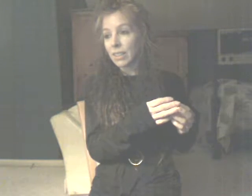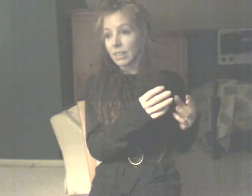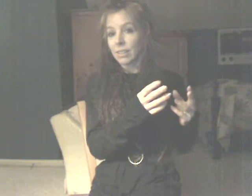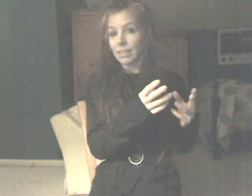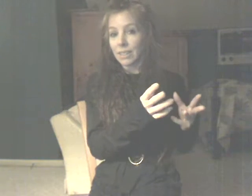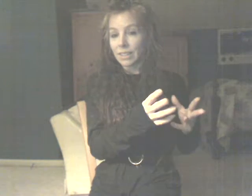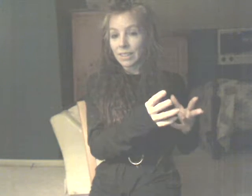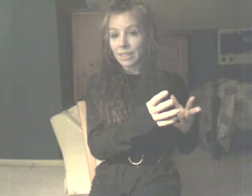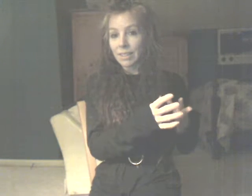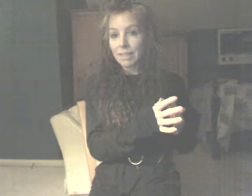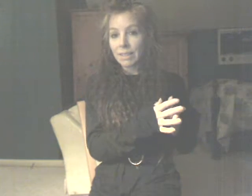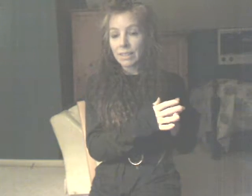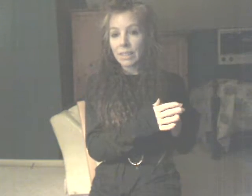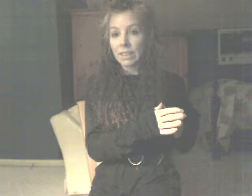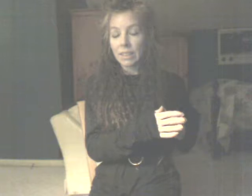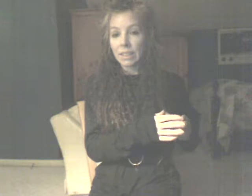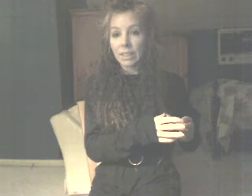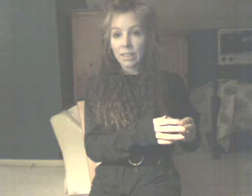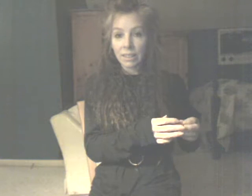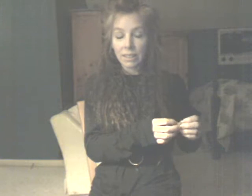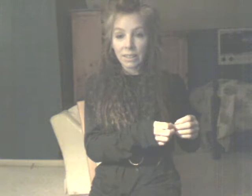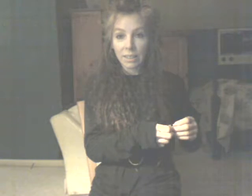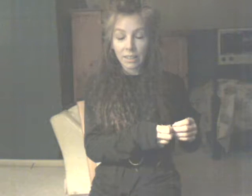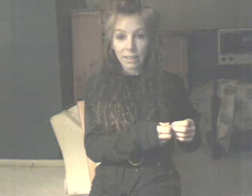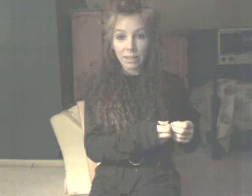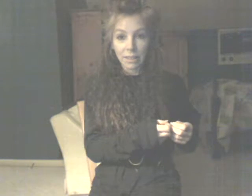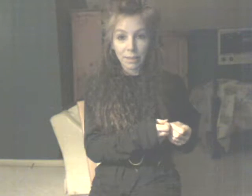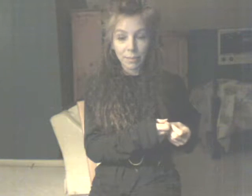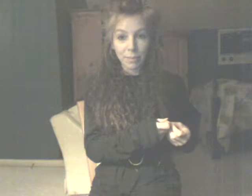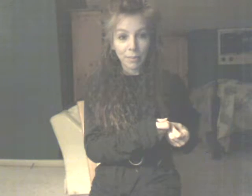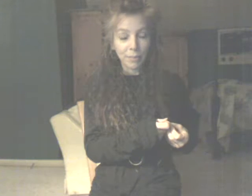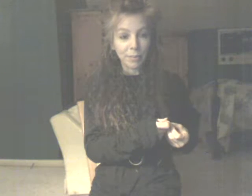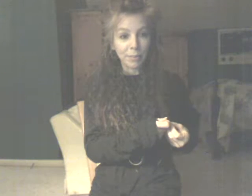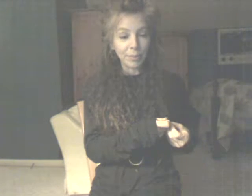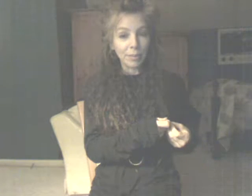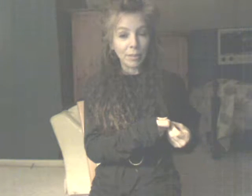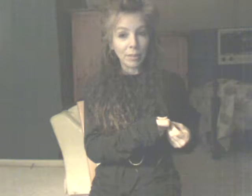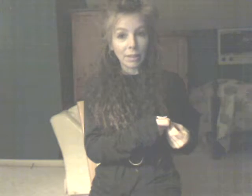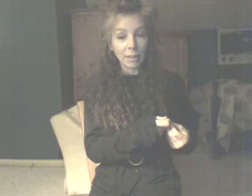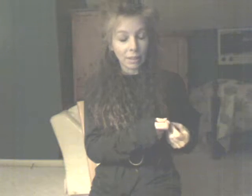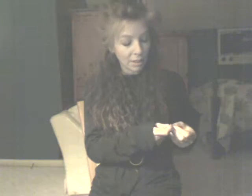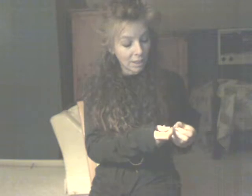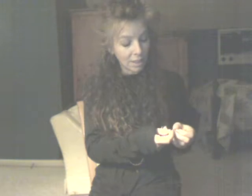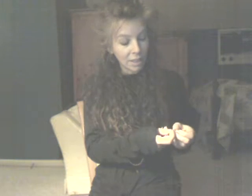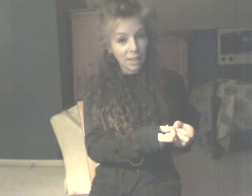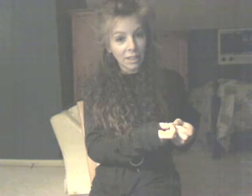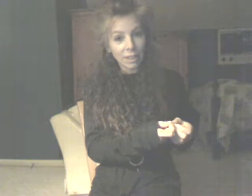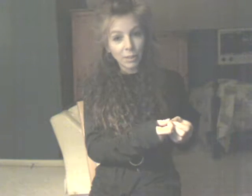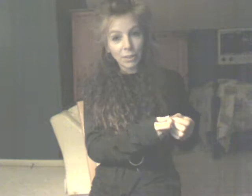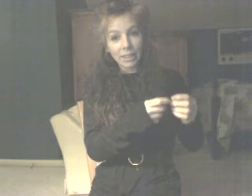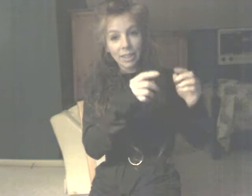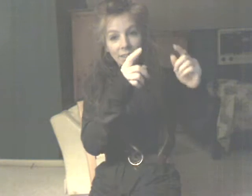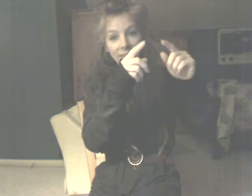Oh, you know, that, that